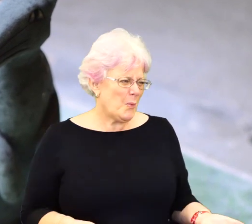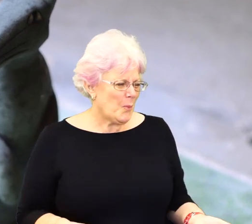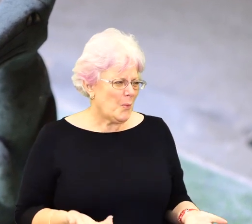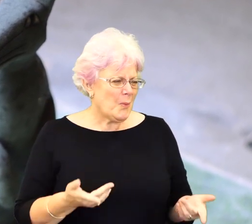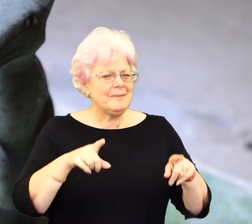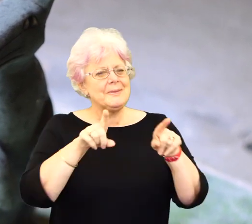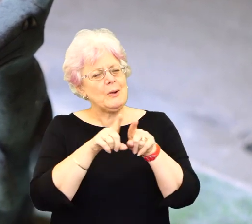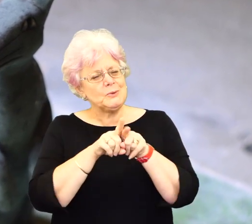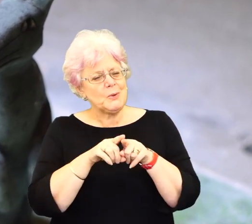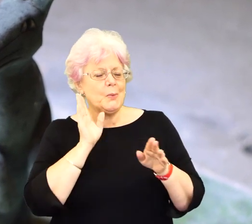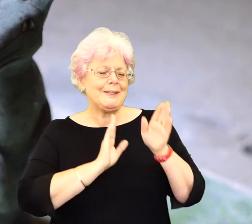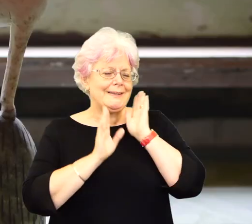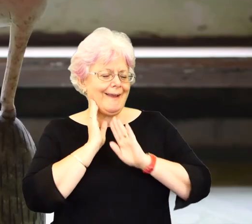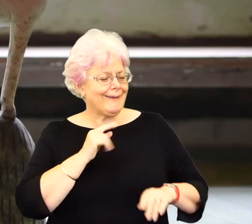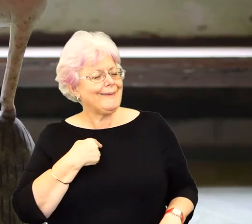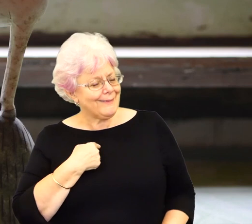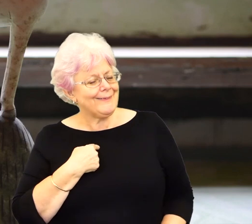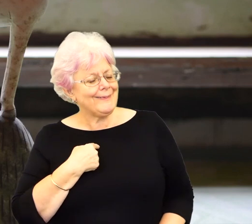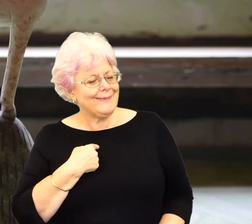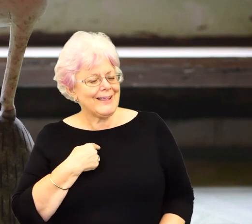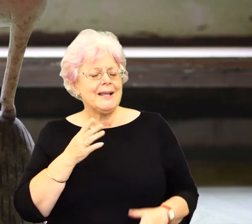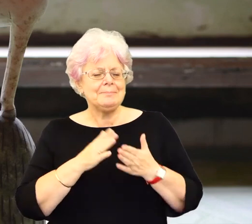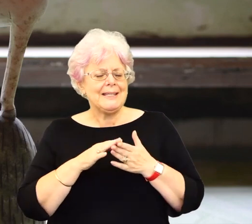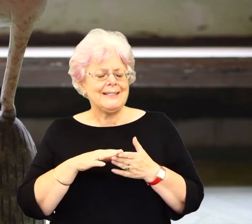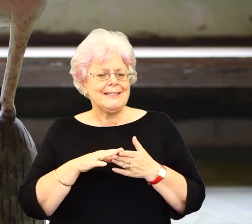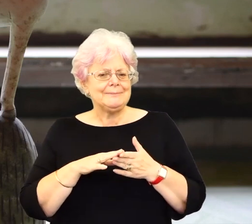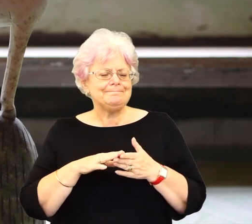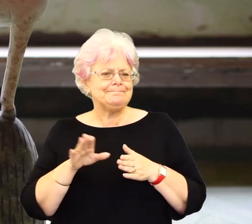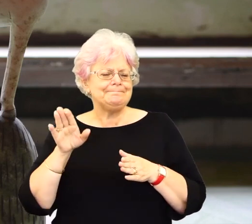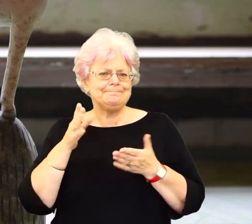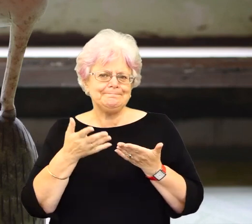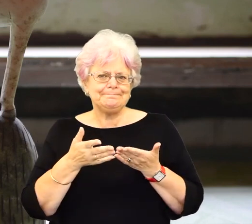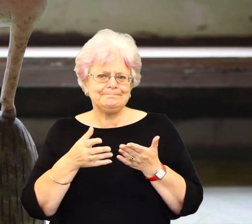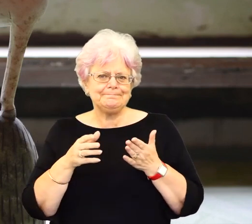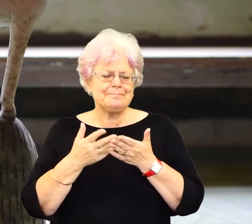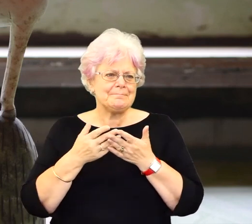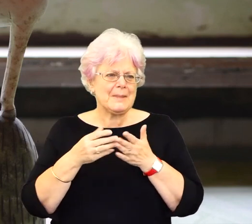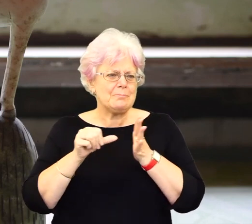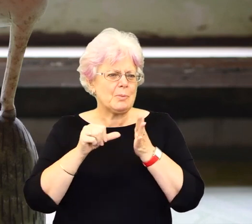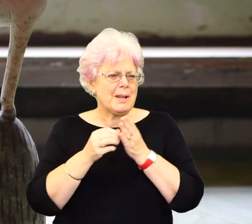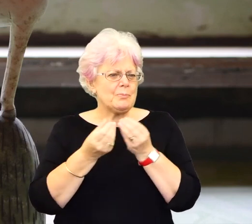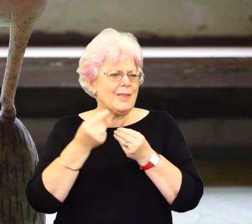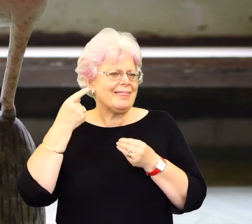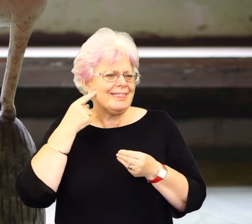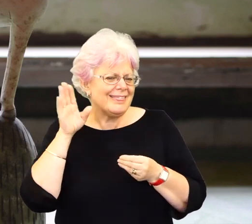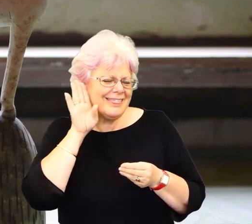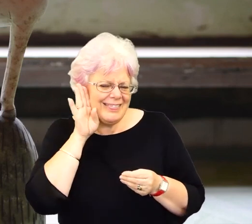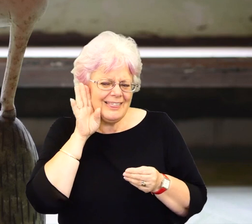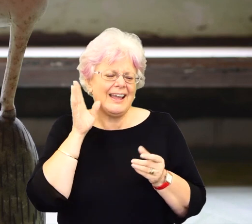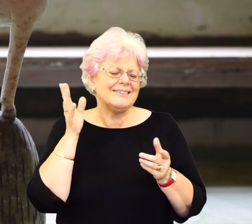I think it's, it's, also when I was young, I had, um, hearing problems. So often, um, the gluey air, bad